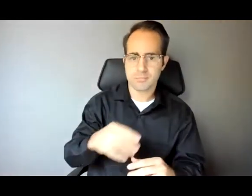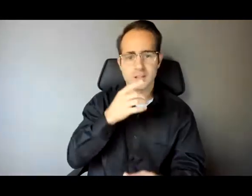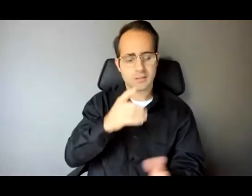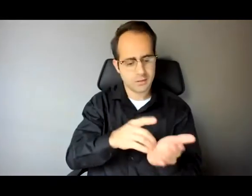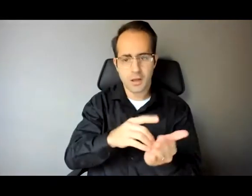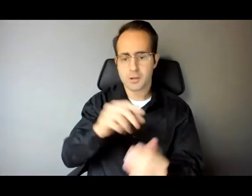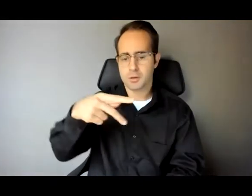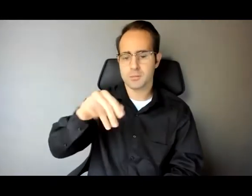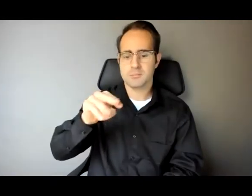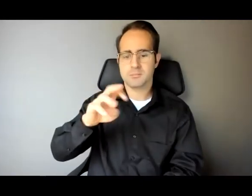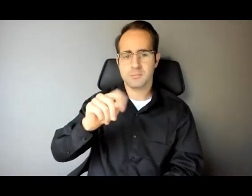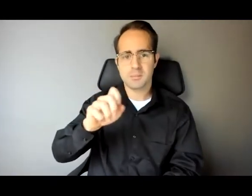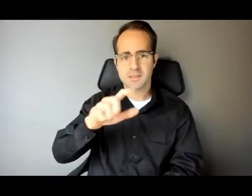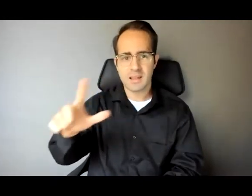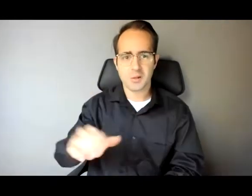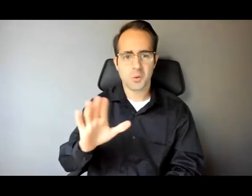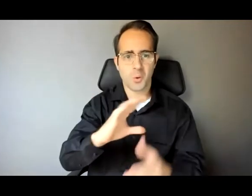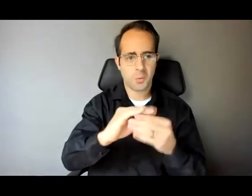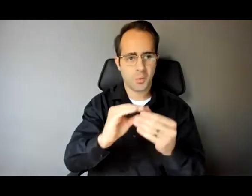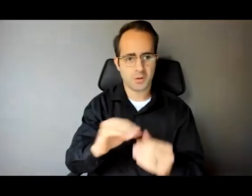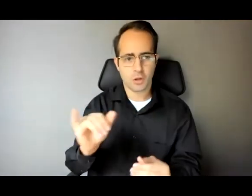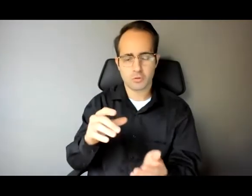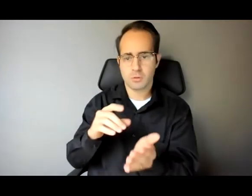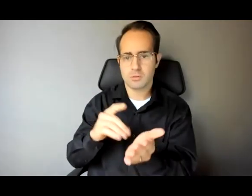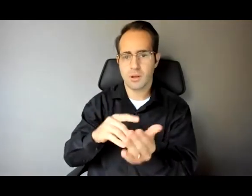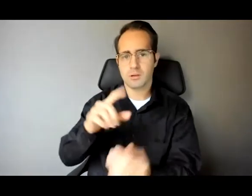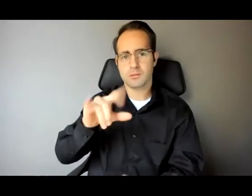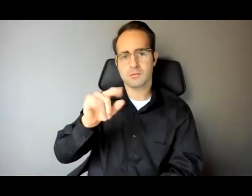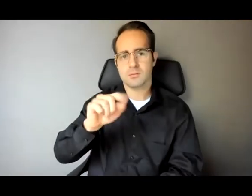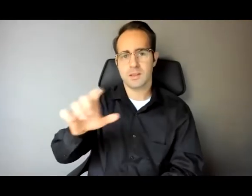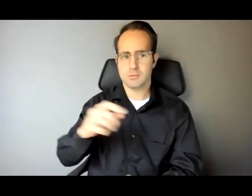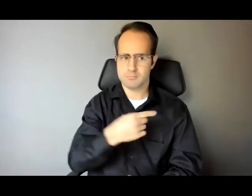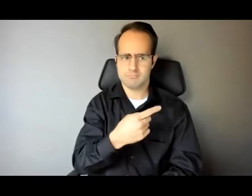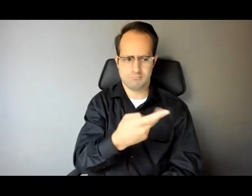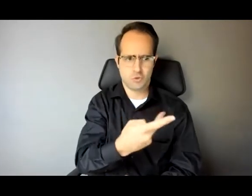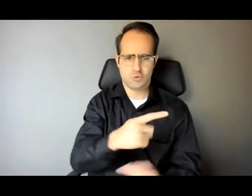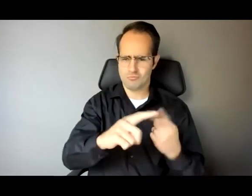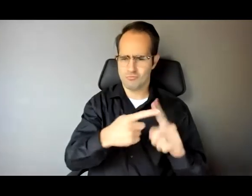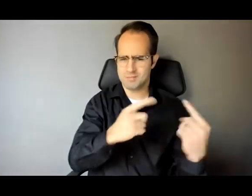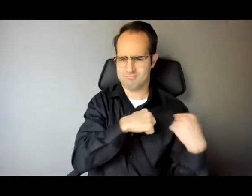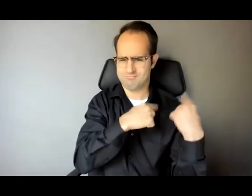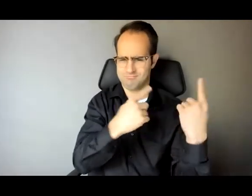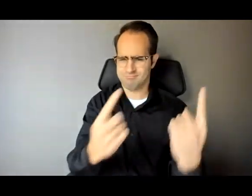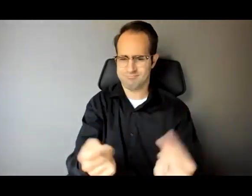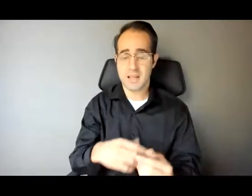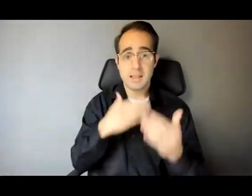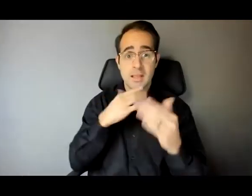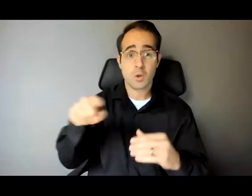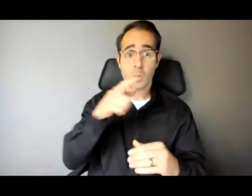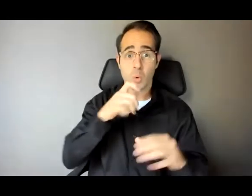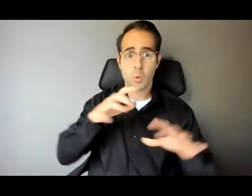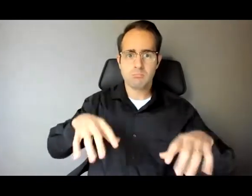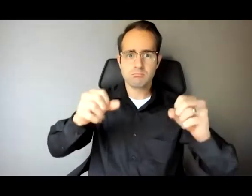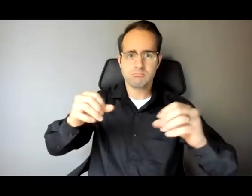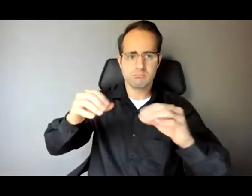to Dr. Little, a longstanding friend of mine. Thank you to the event organizers. And thank you to the people who